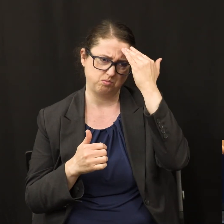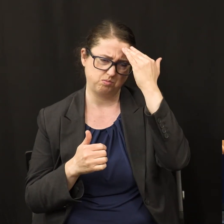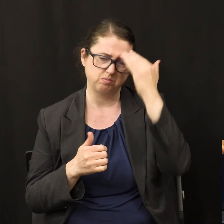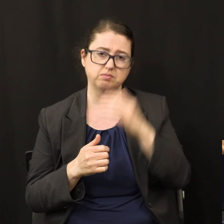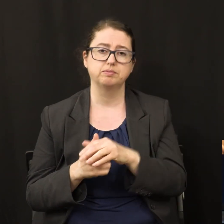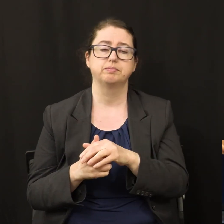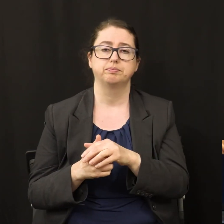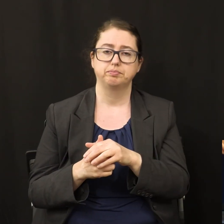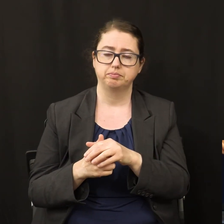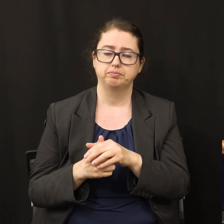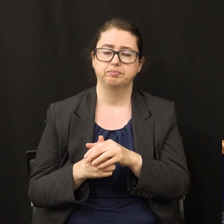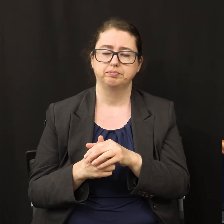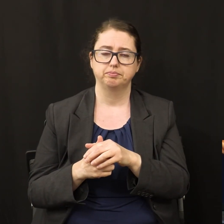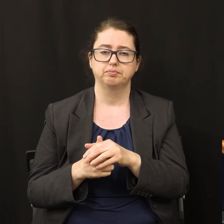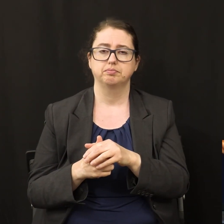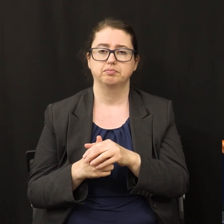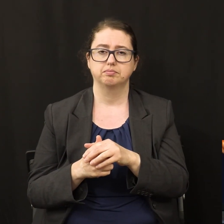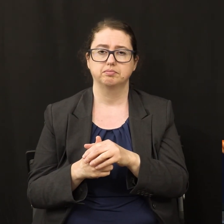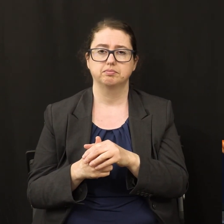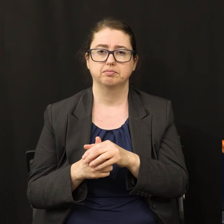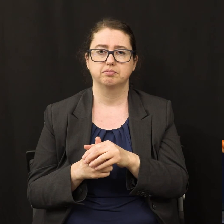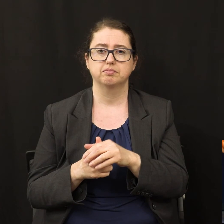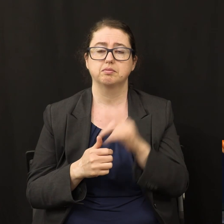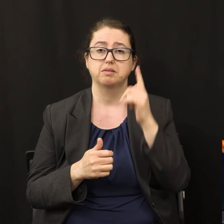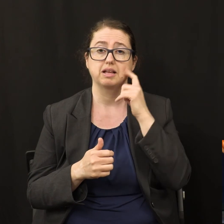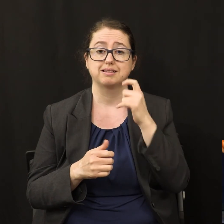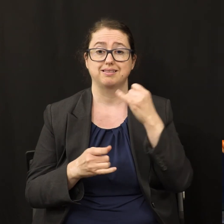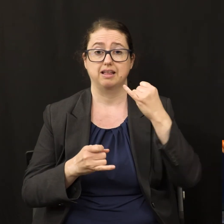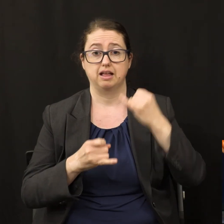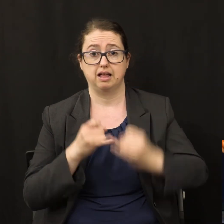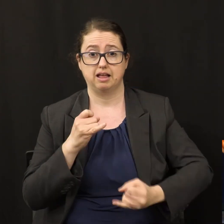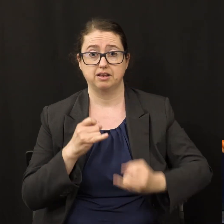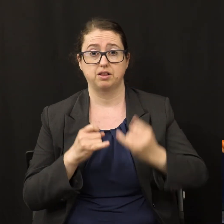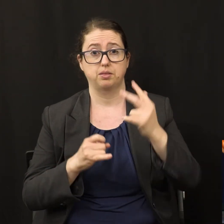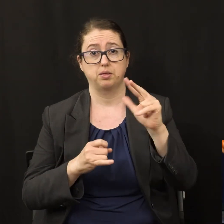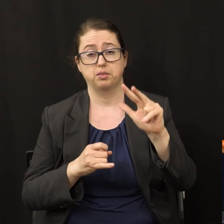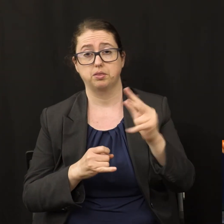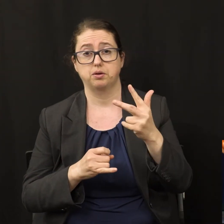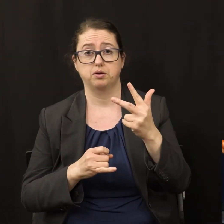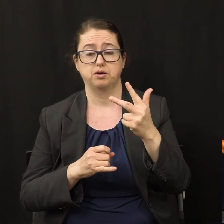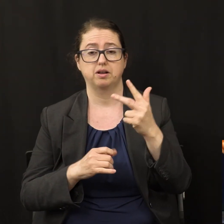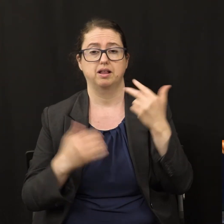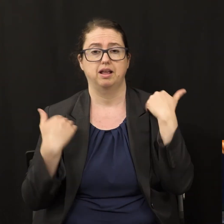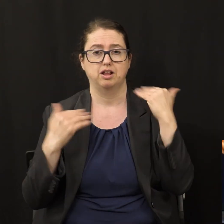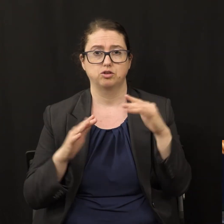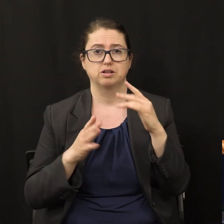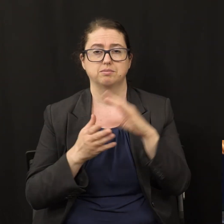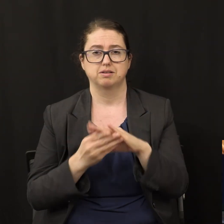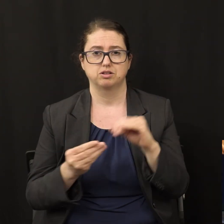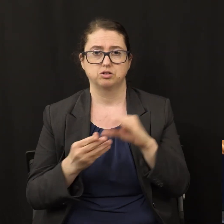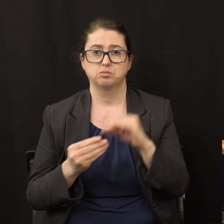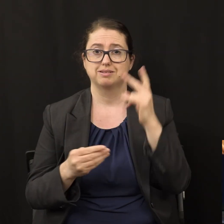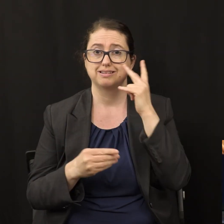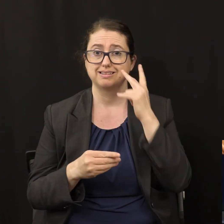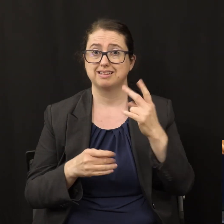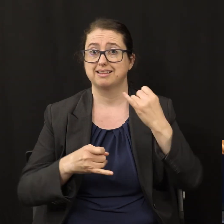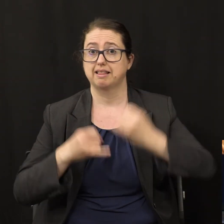end of the third angels message we find the following words here is the